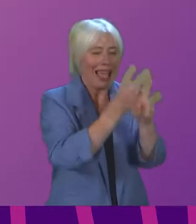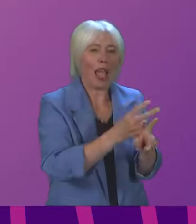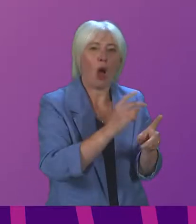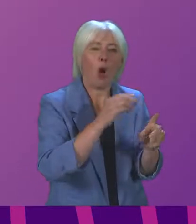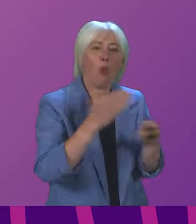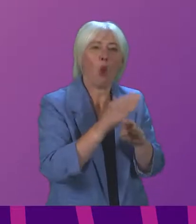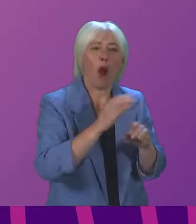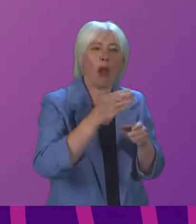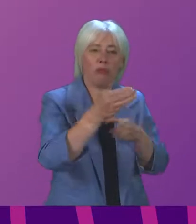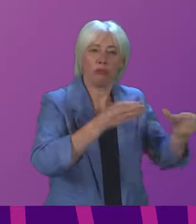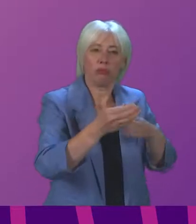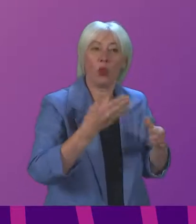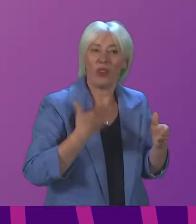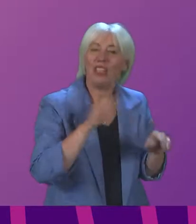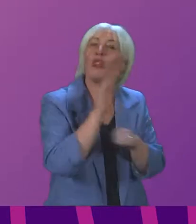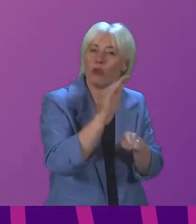future. Thank you.